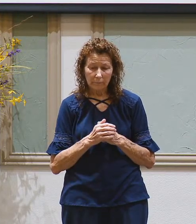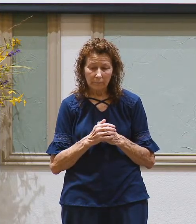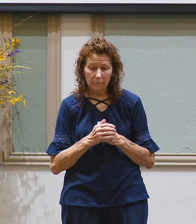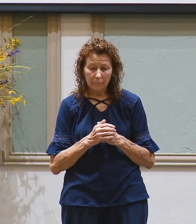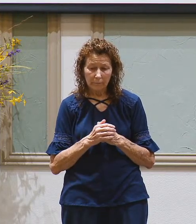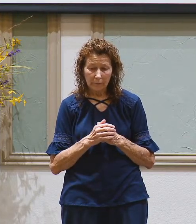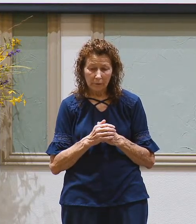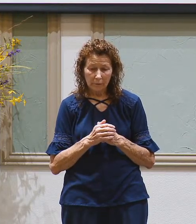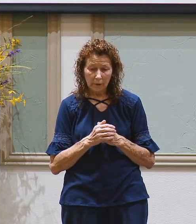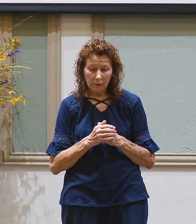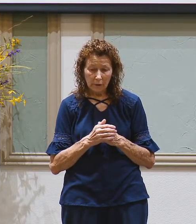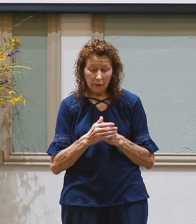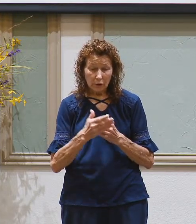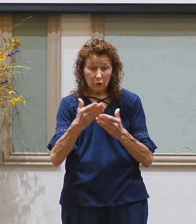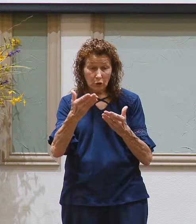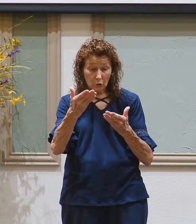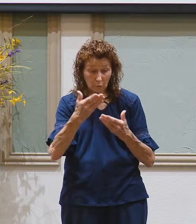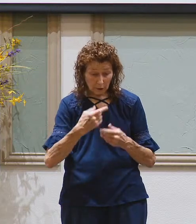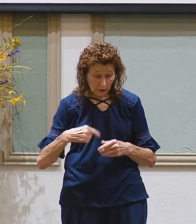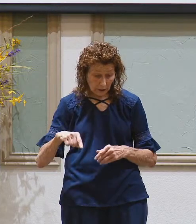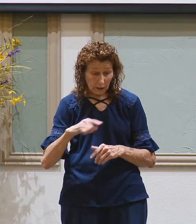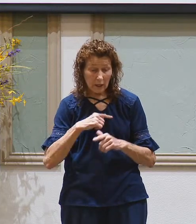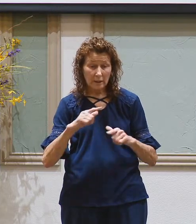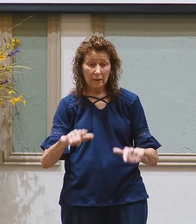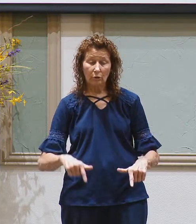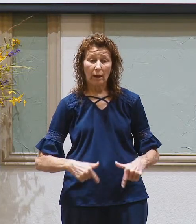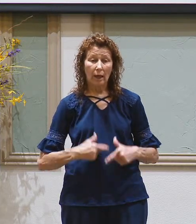To bring us to life